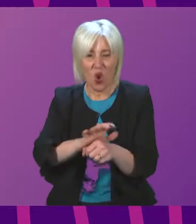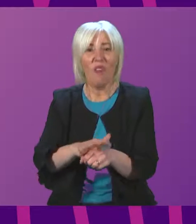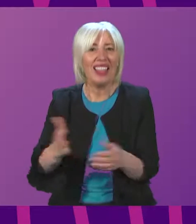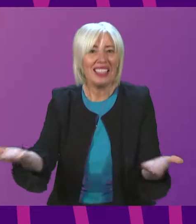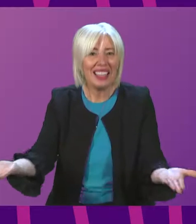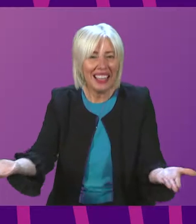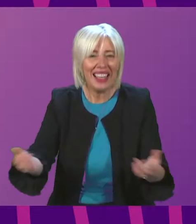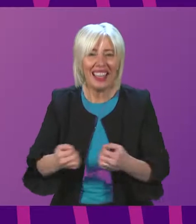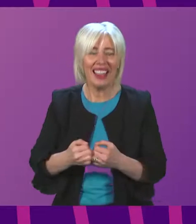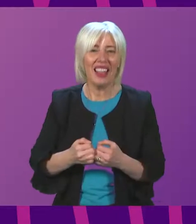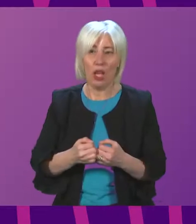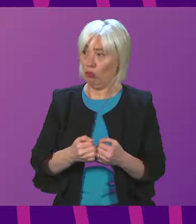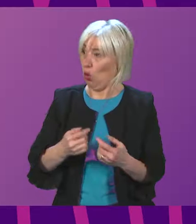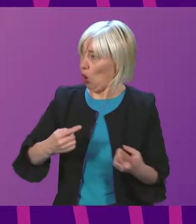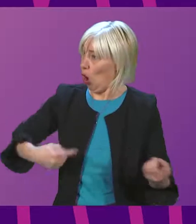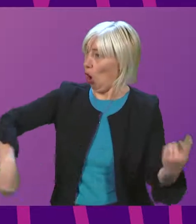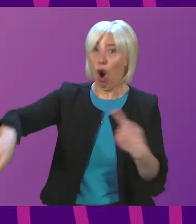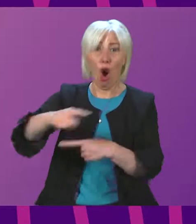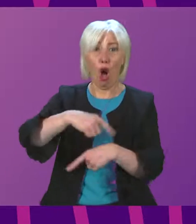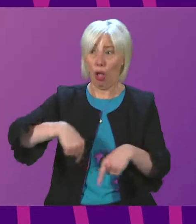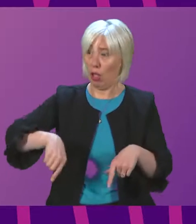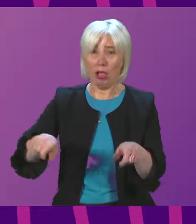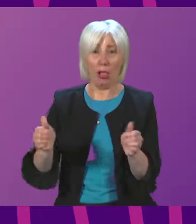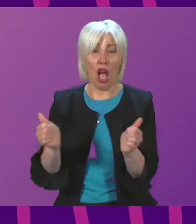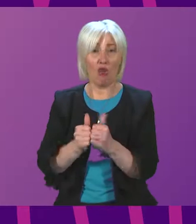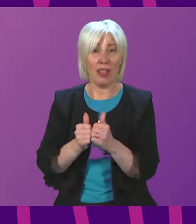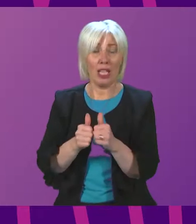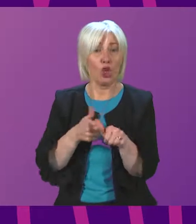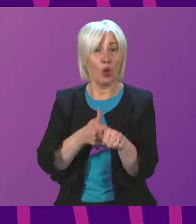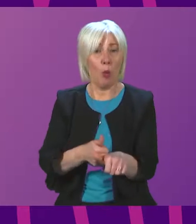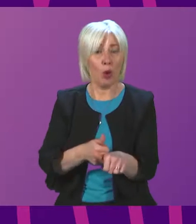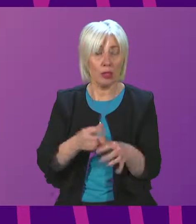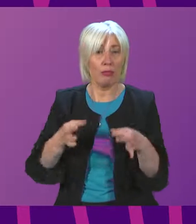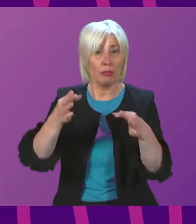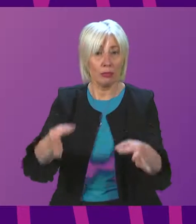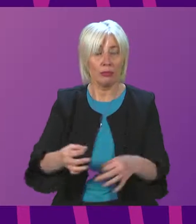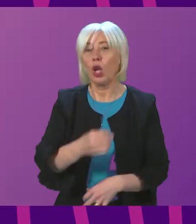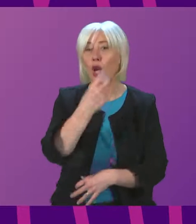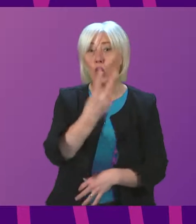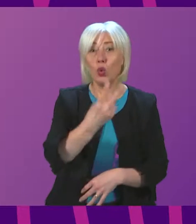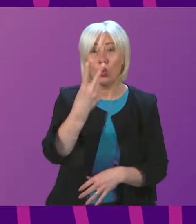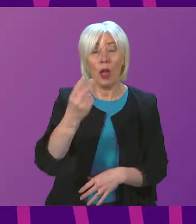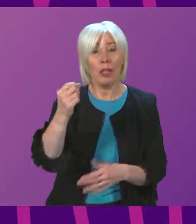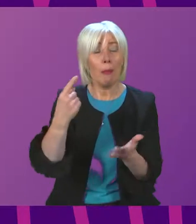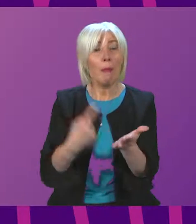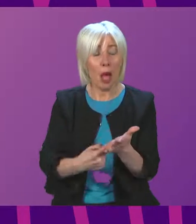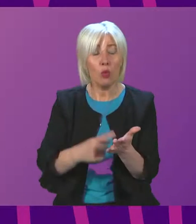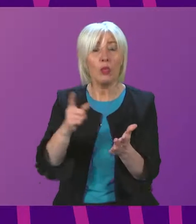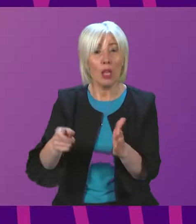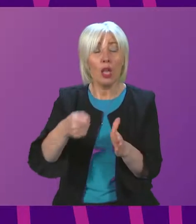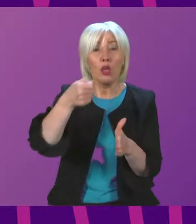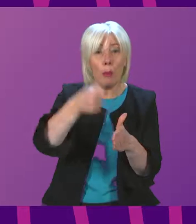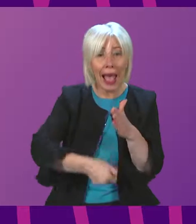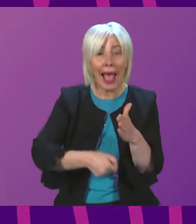something that was supported across this Chamber. I've made clear that £220 is for the purchase of